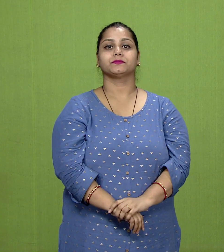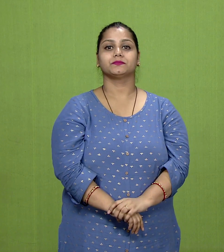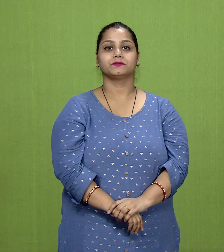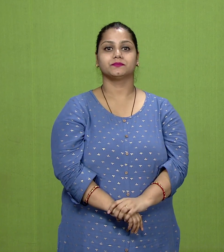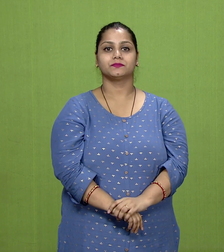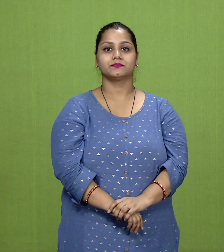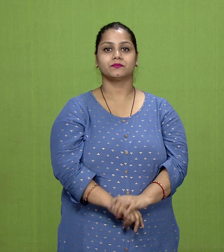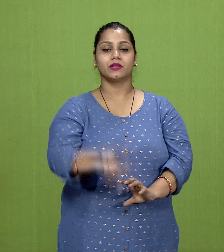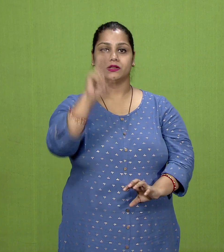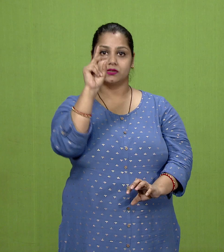Kshatriyas